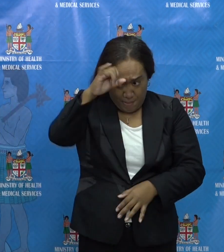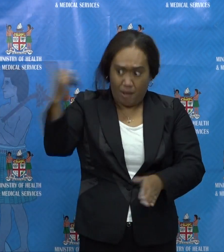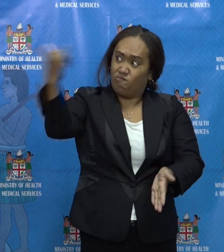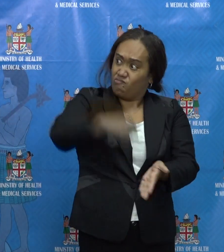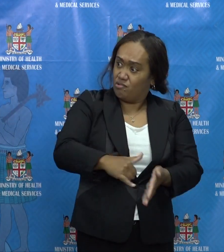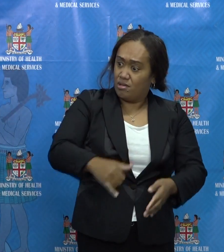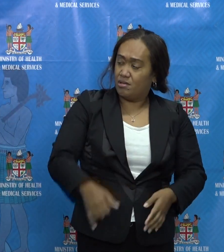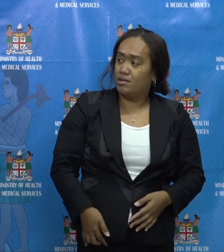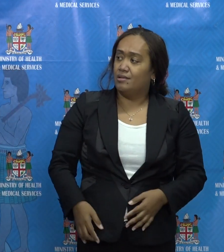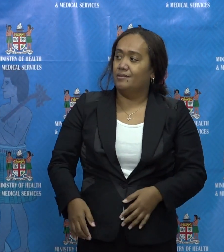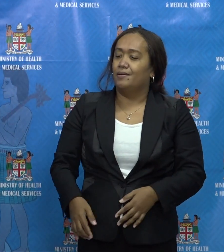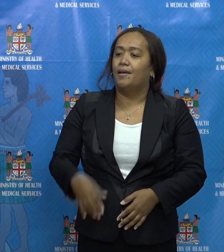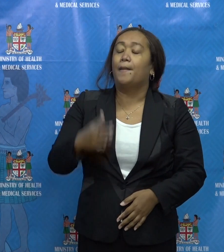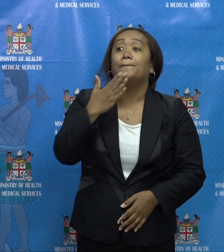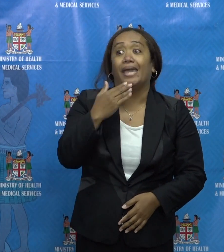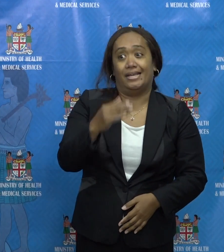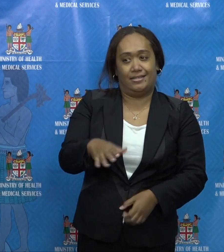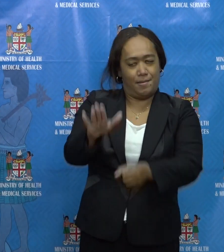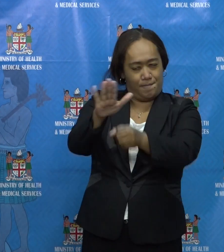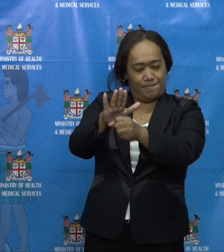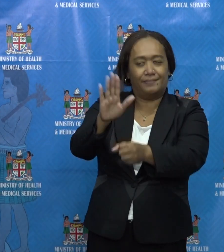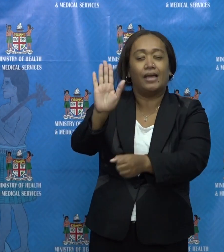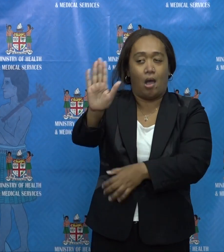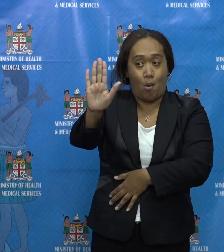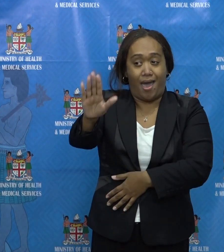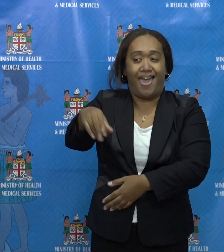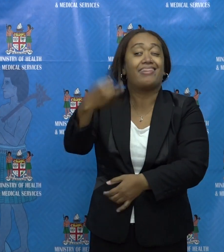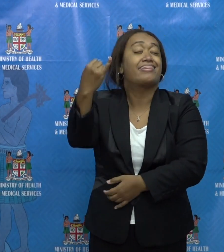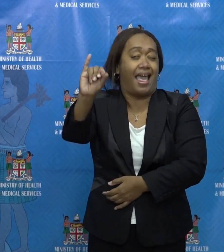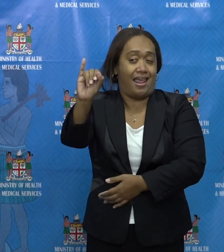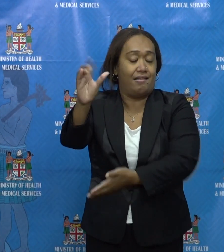First, let me just correct that statement again.